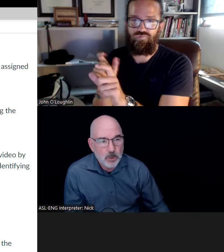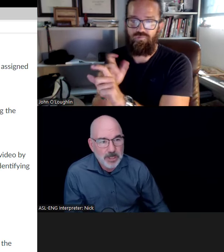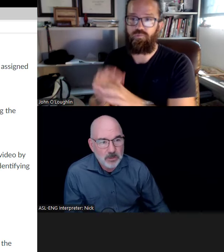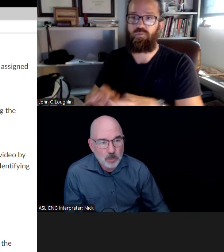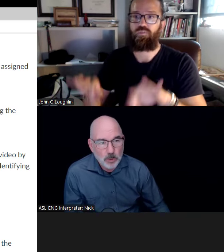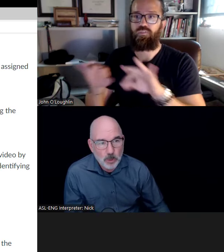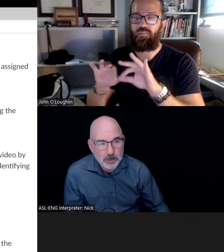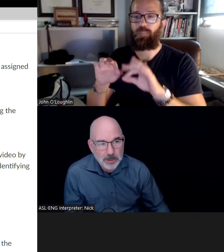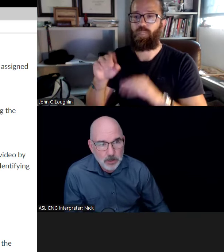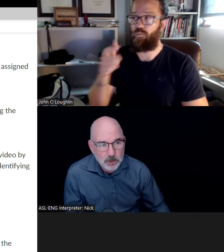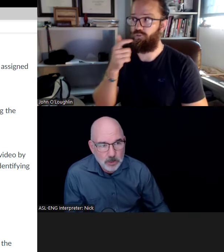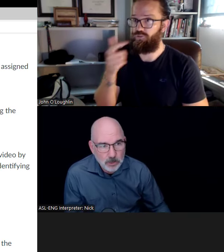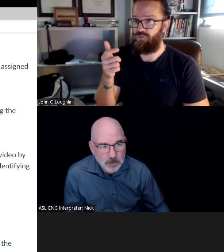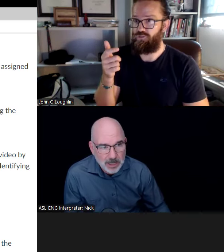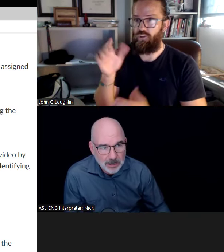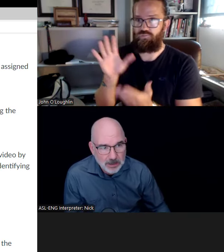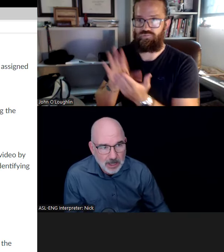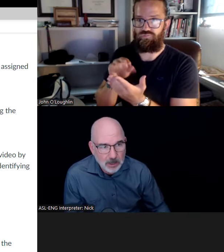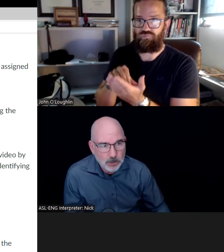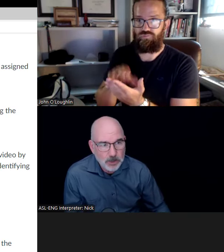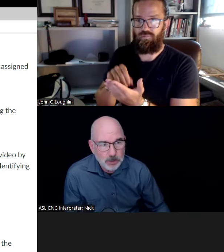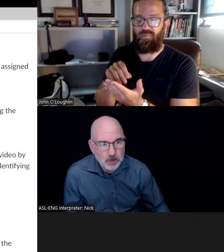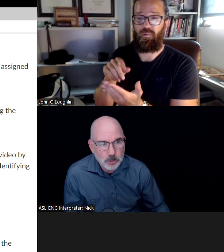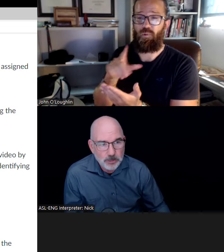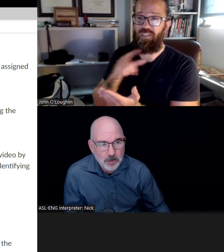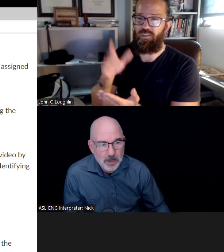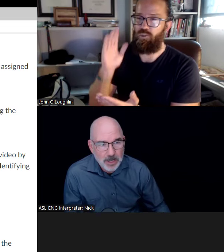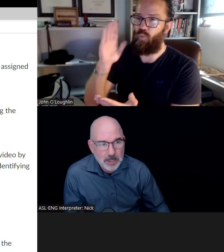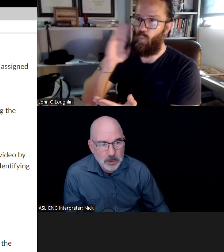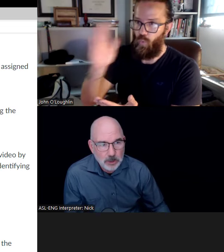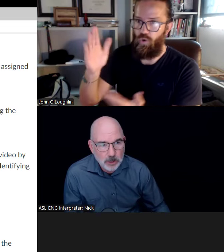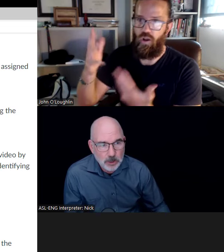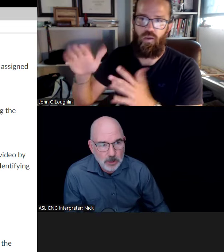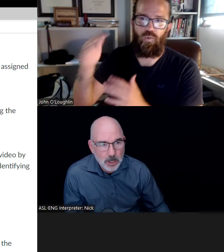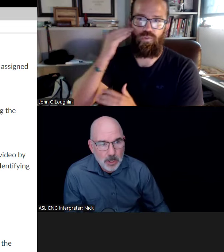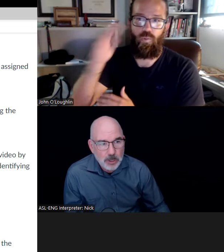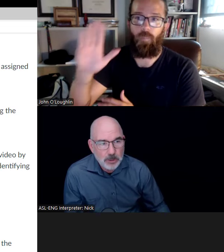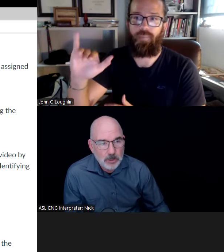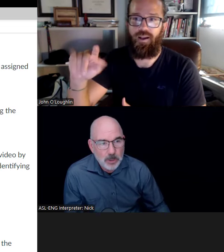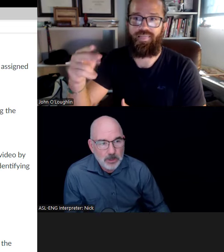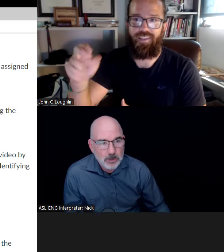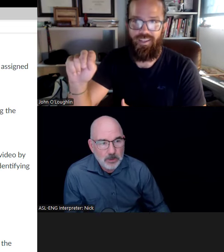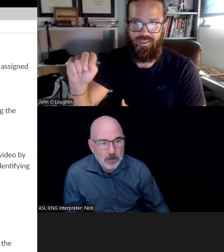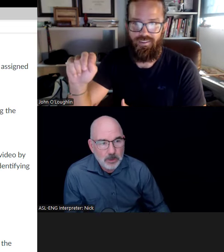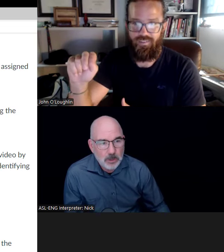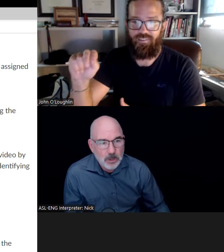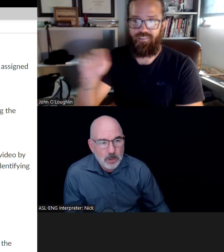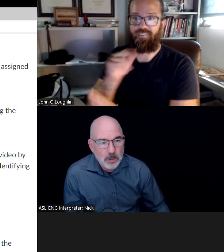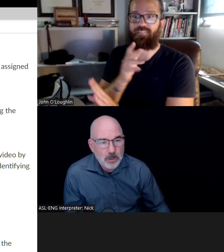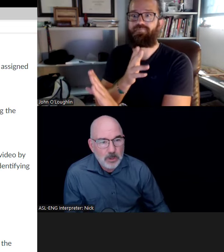choice of word order that they will use in ASL. And when you observe that and you learn, you're going to